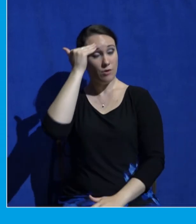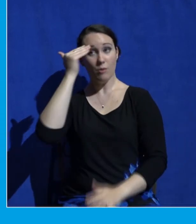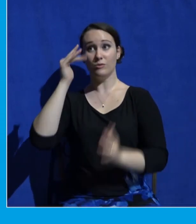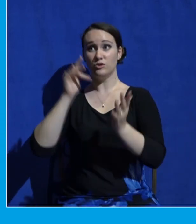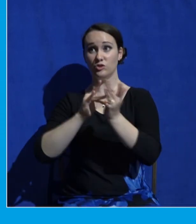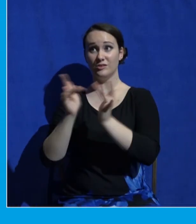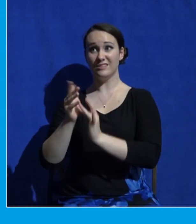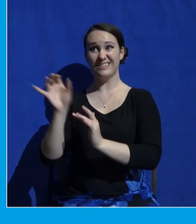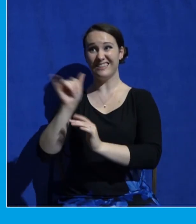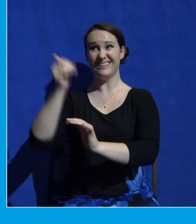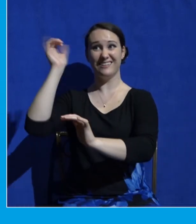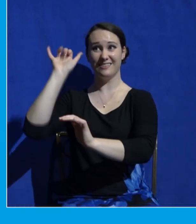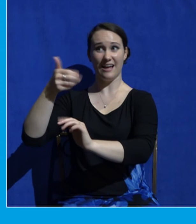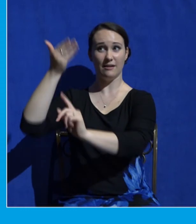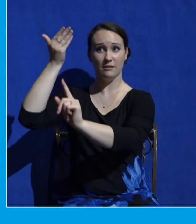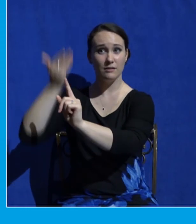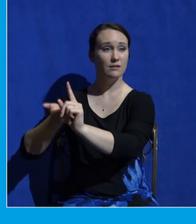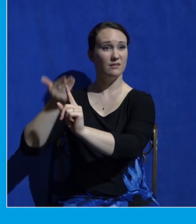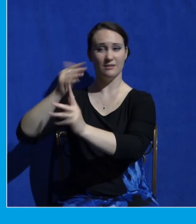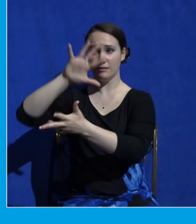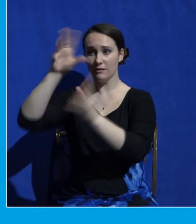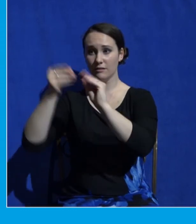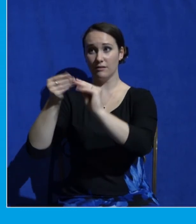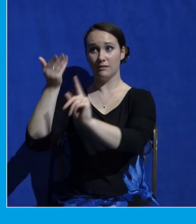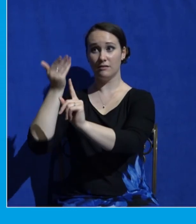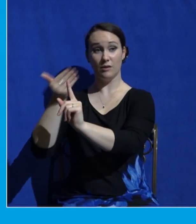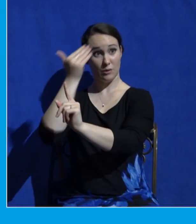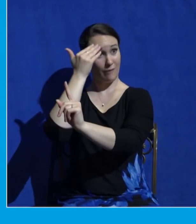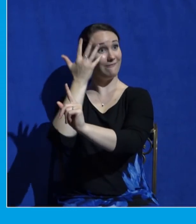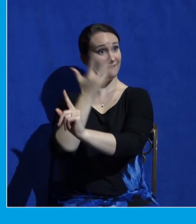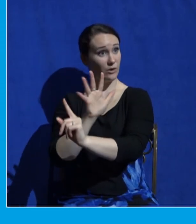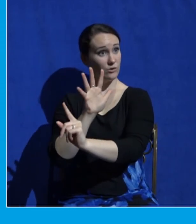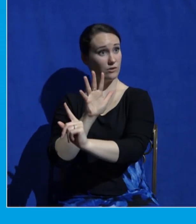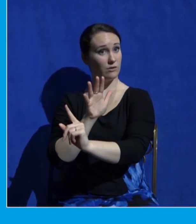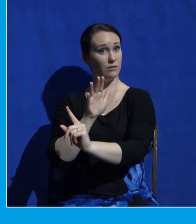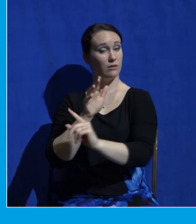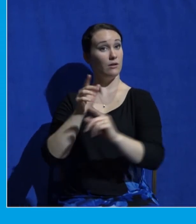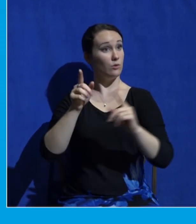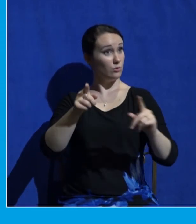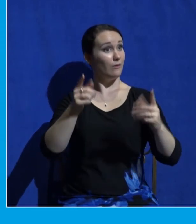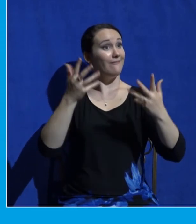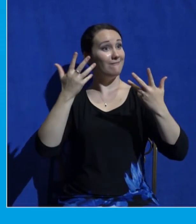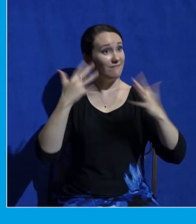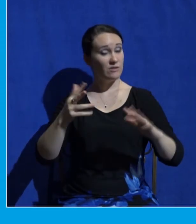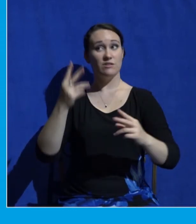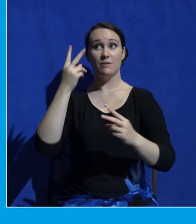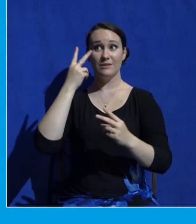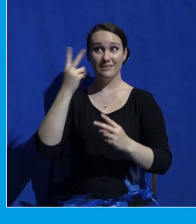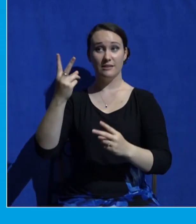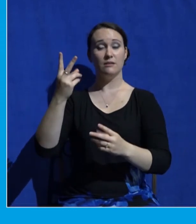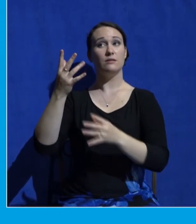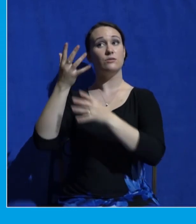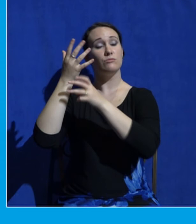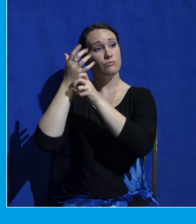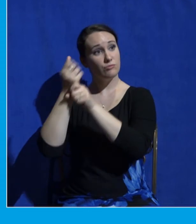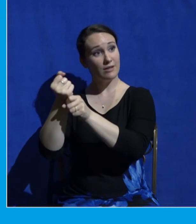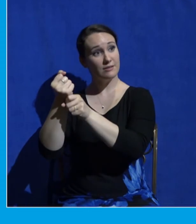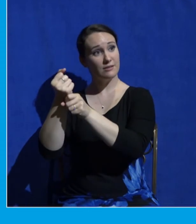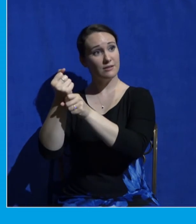have you seen him put your trust in him it's the glory of God son of God word of